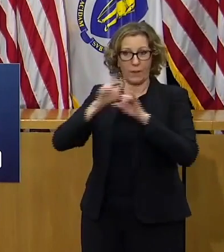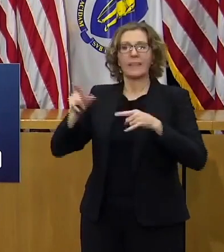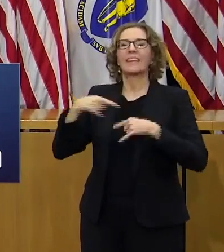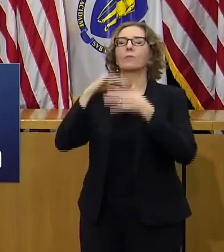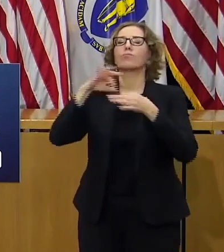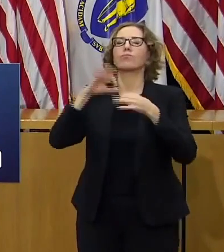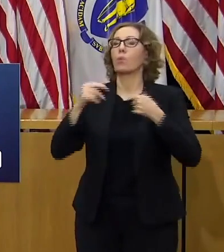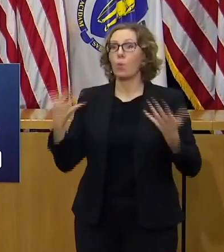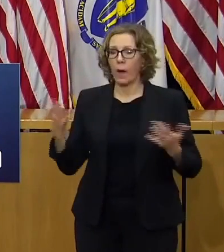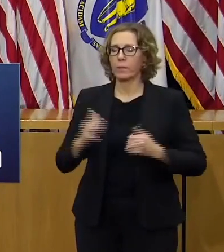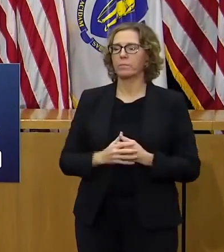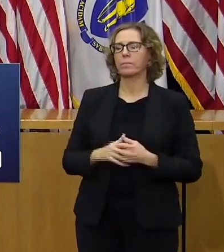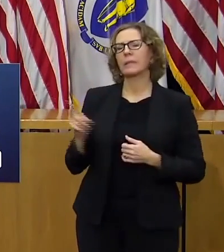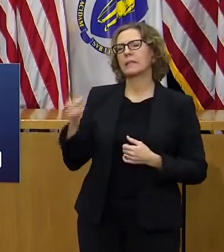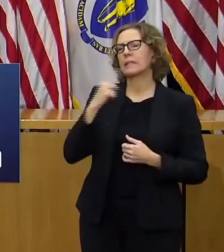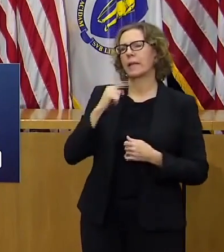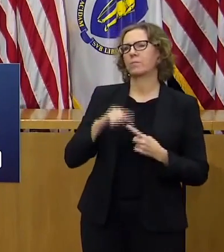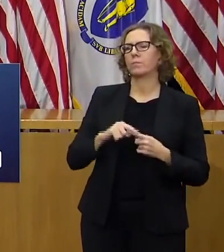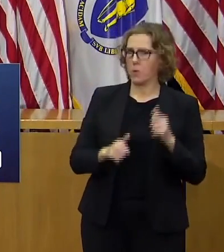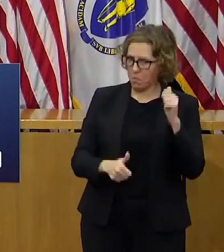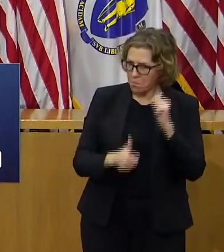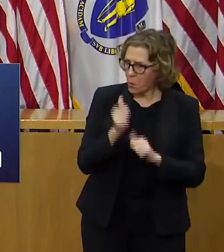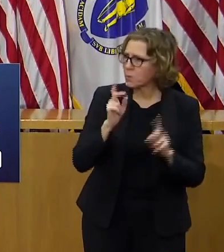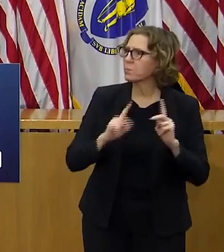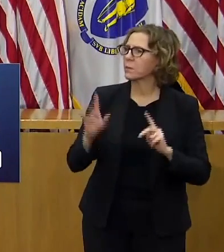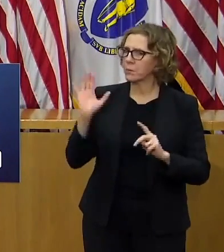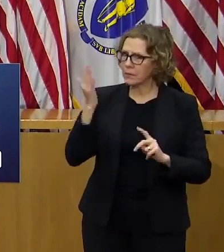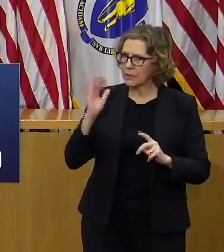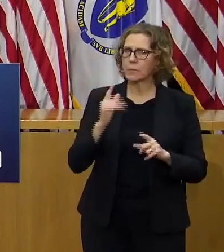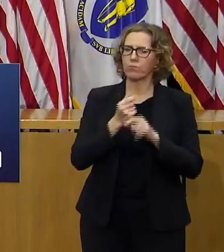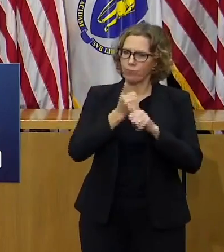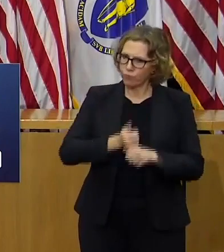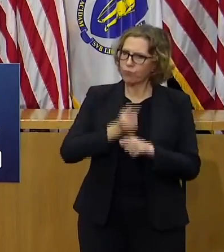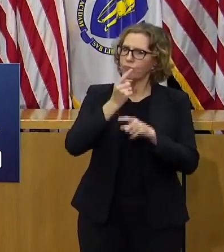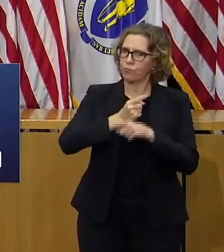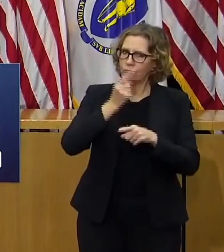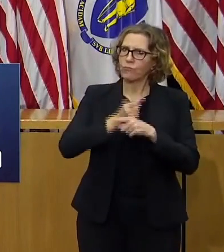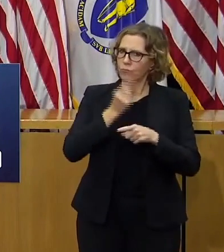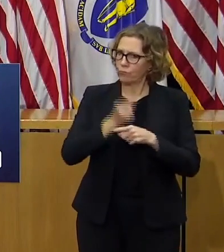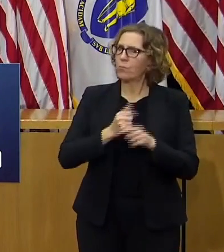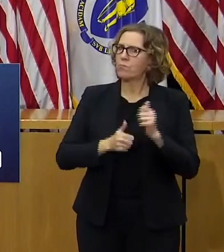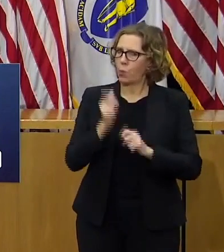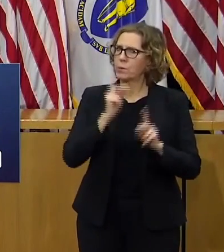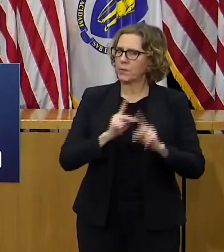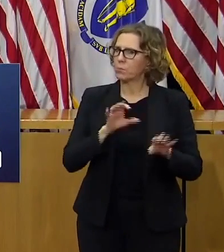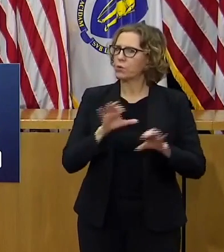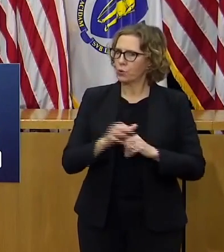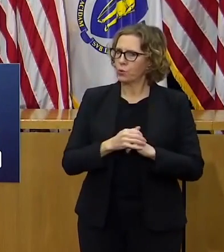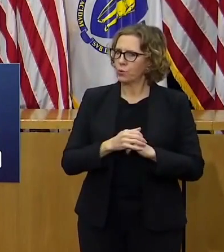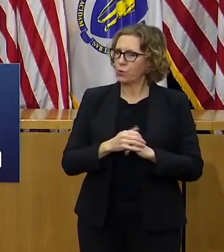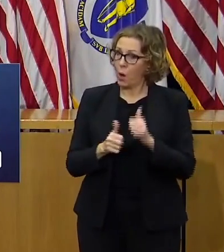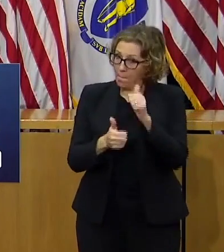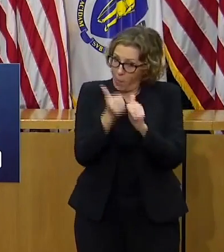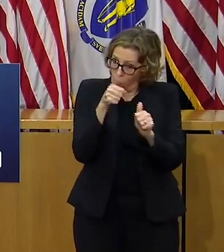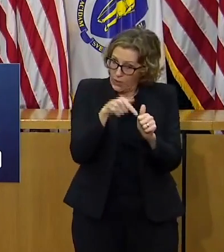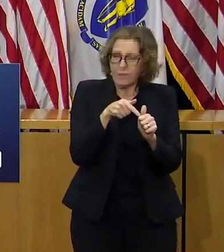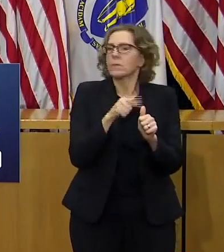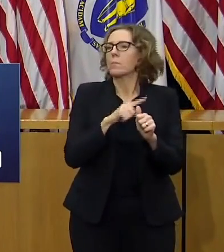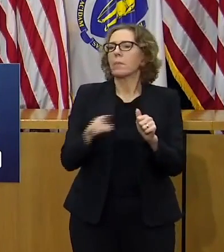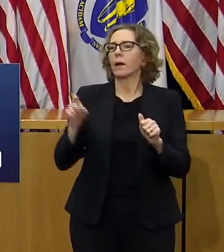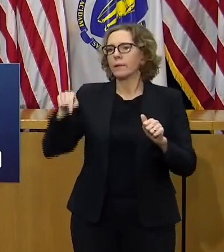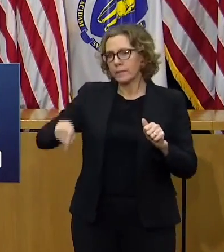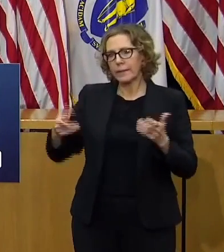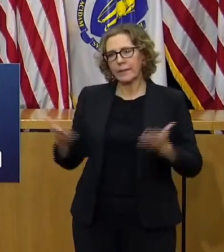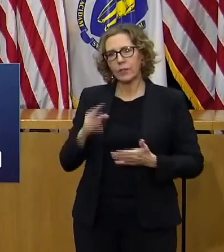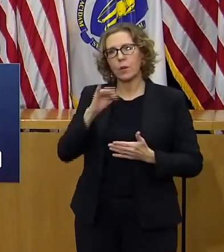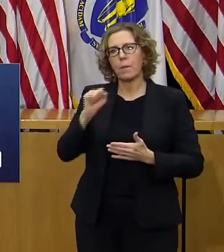he said was that most people most of the time are doing the right thing but what we really need in Massachusetts is for all people to do the